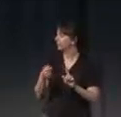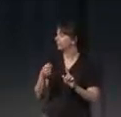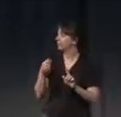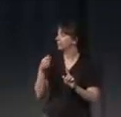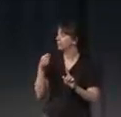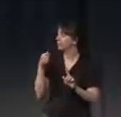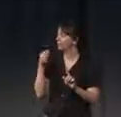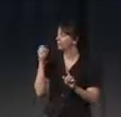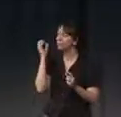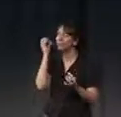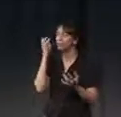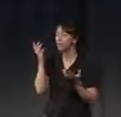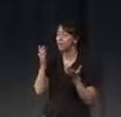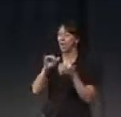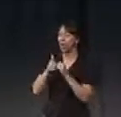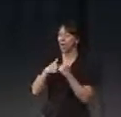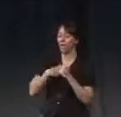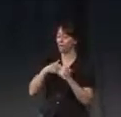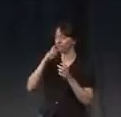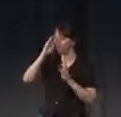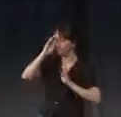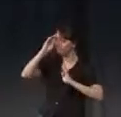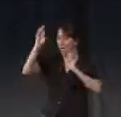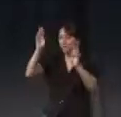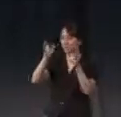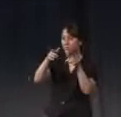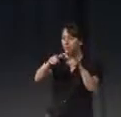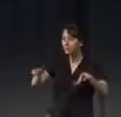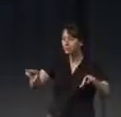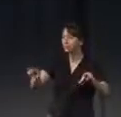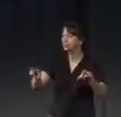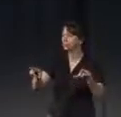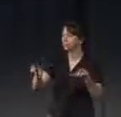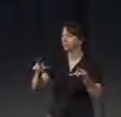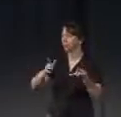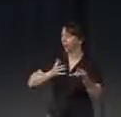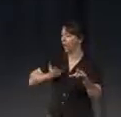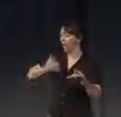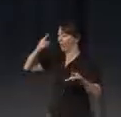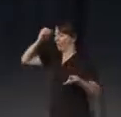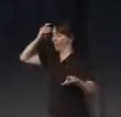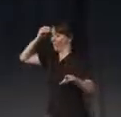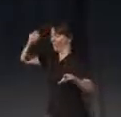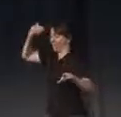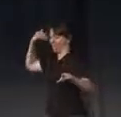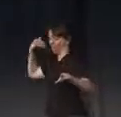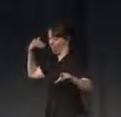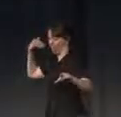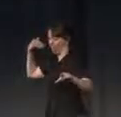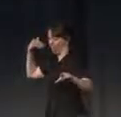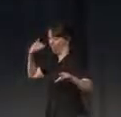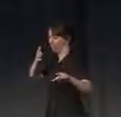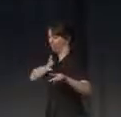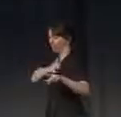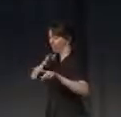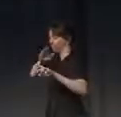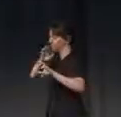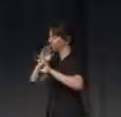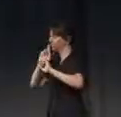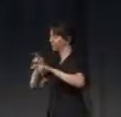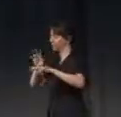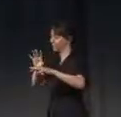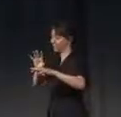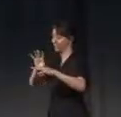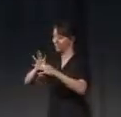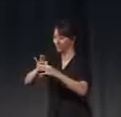to invent a language or try to see retrospectively what I was thinking and how I was thinking this space might react. This